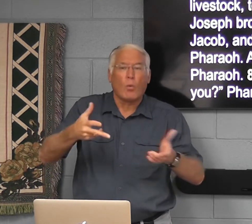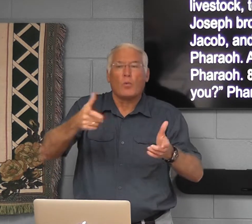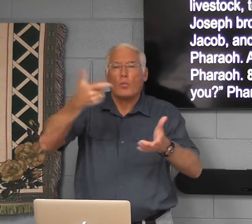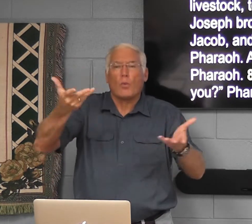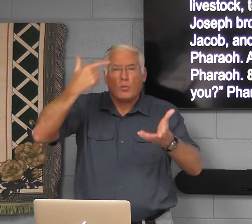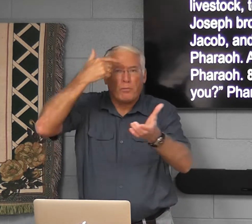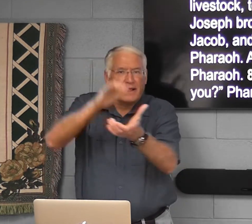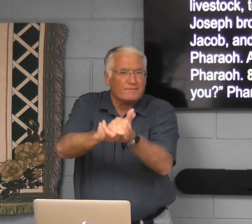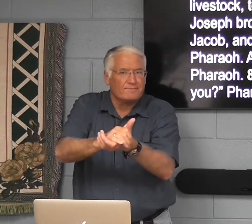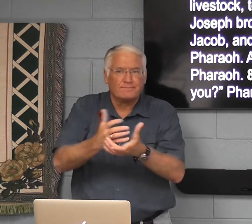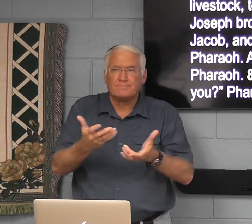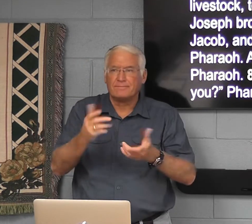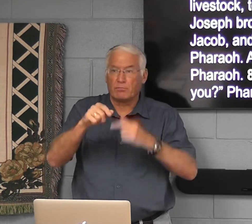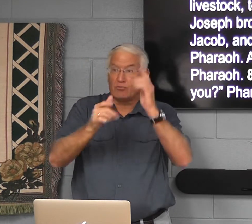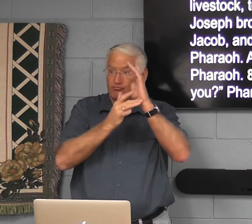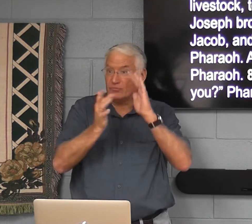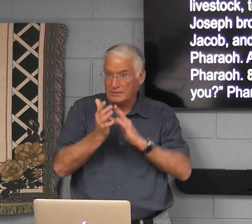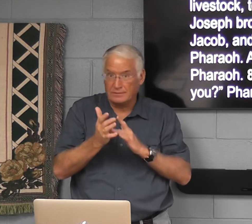we, we could stand for what we do.